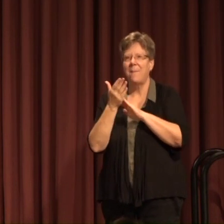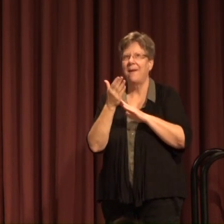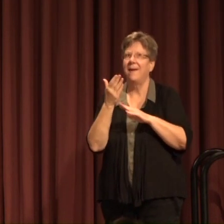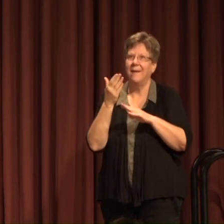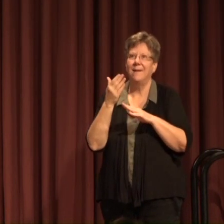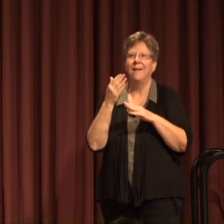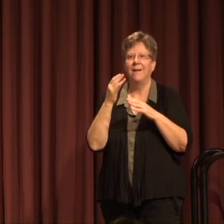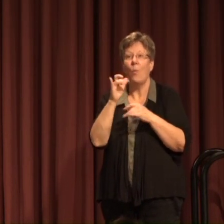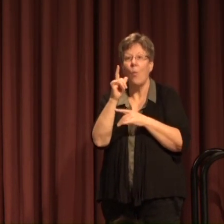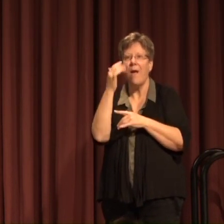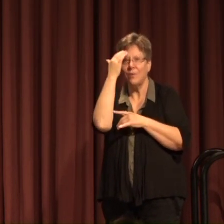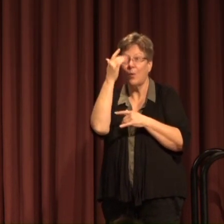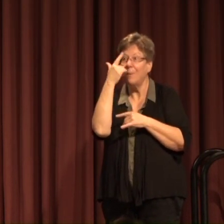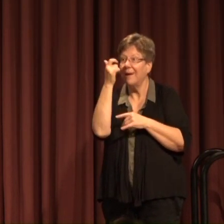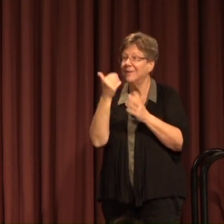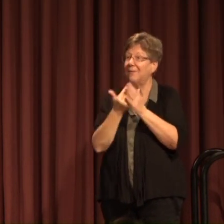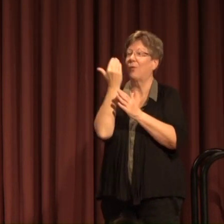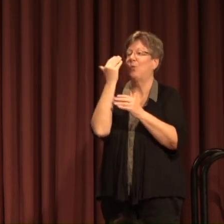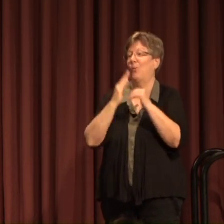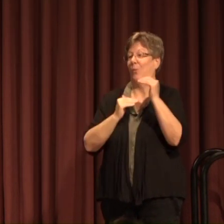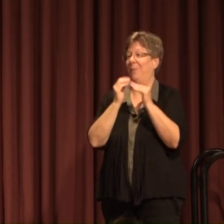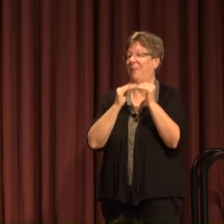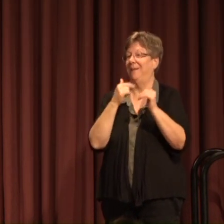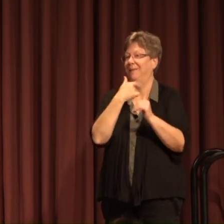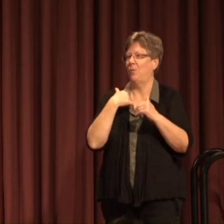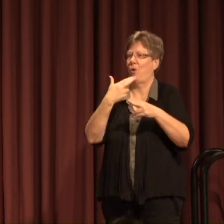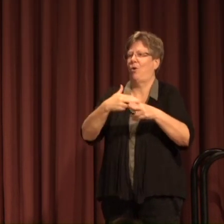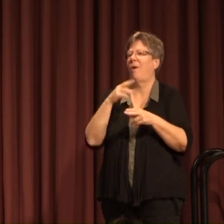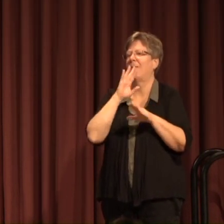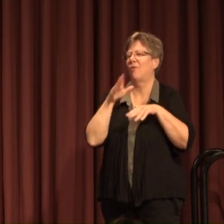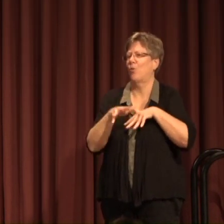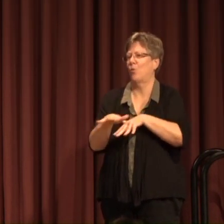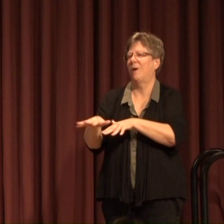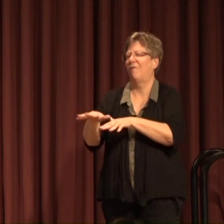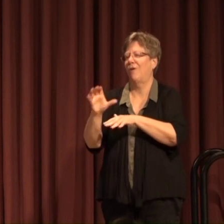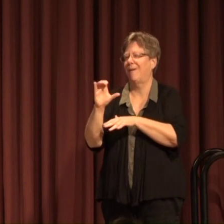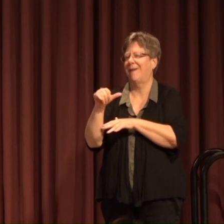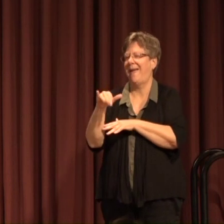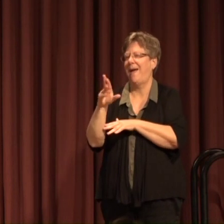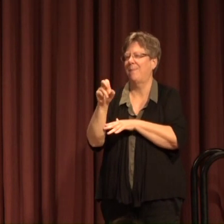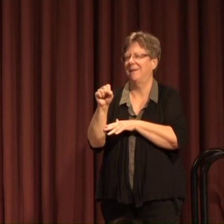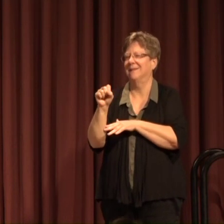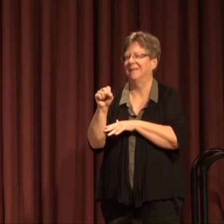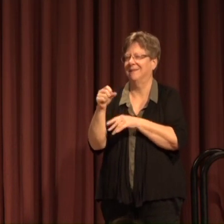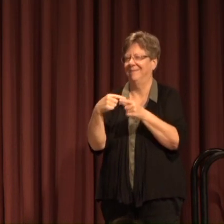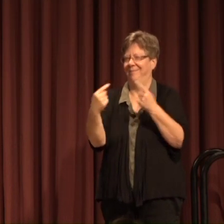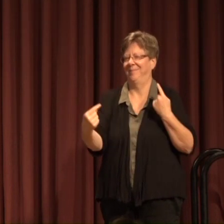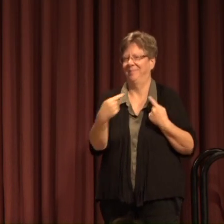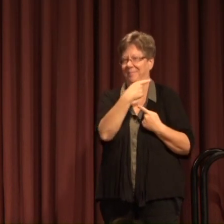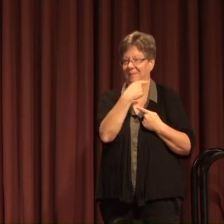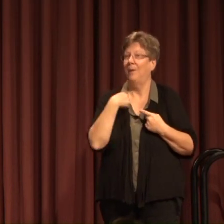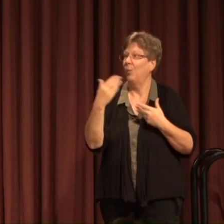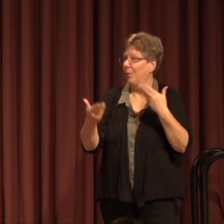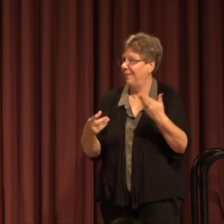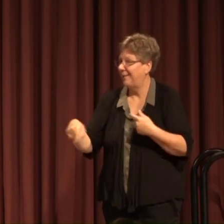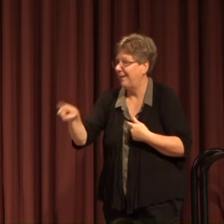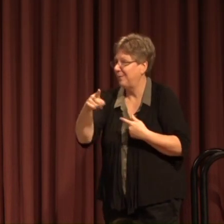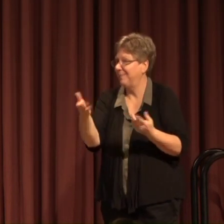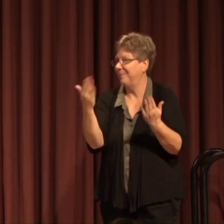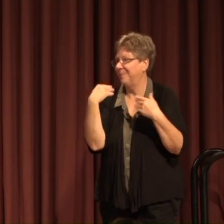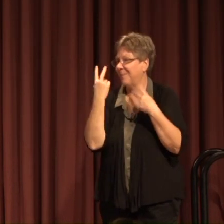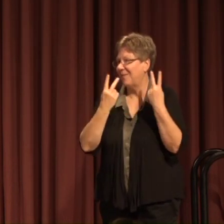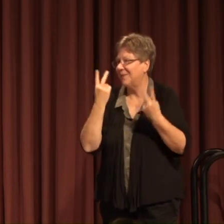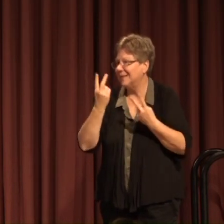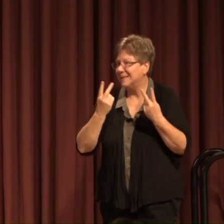known right now because of the new building that we call our River Campus across the Clark Fork River we invite you to come visit